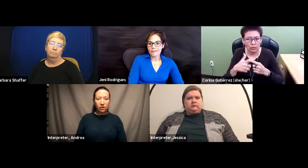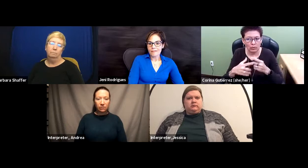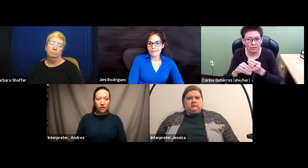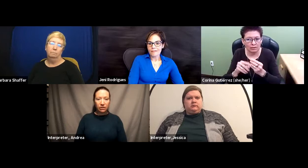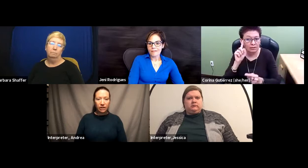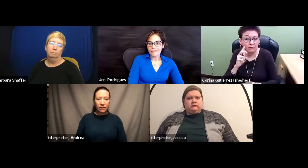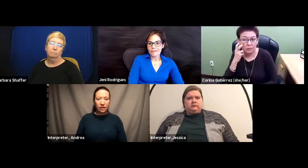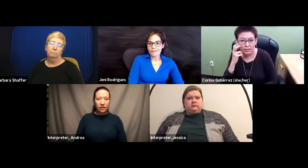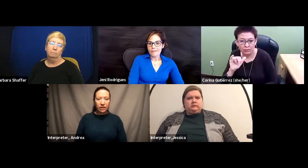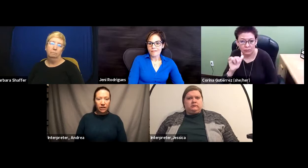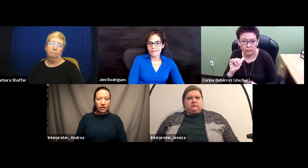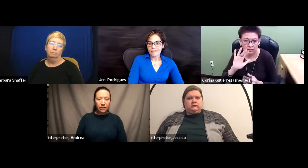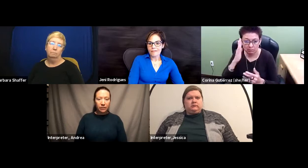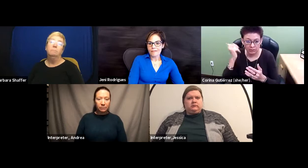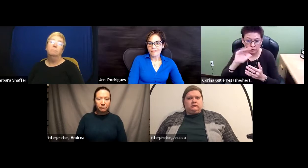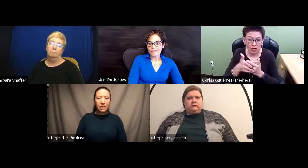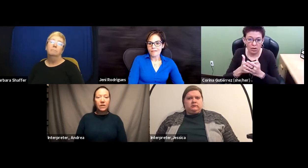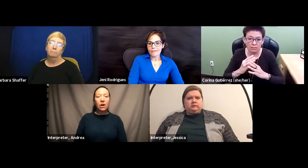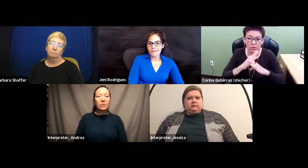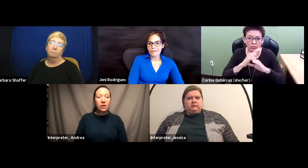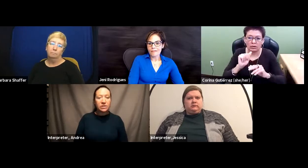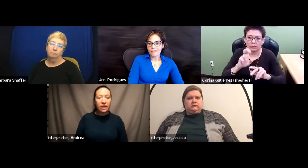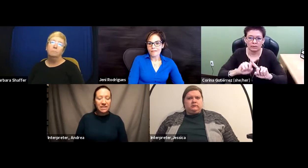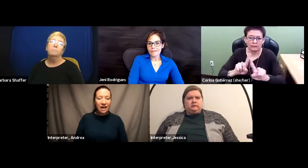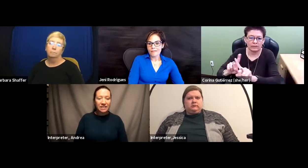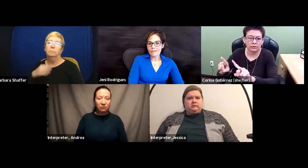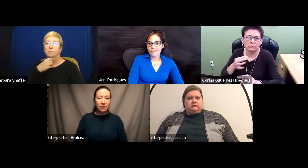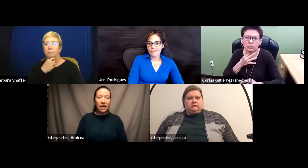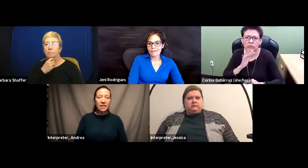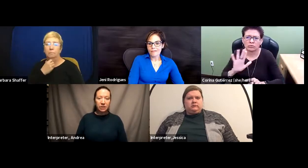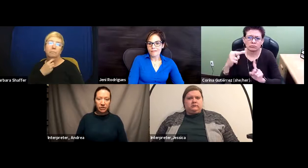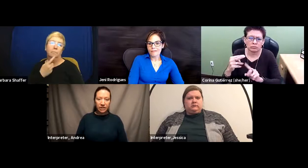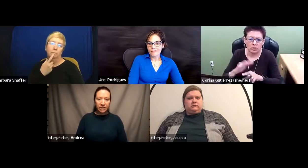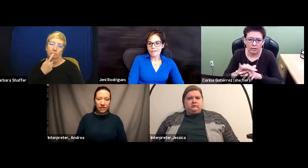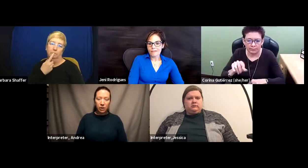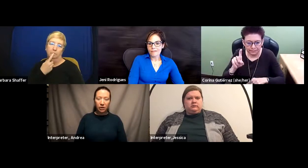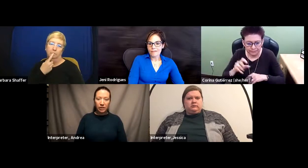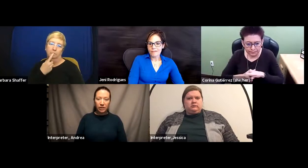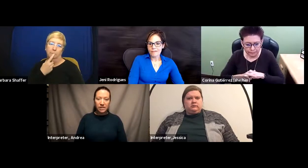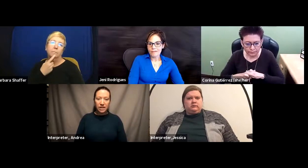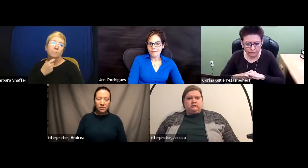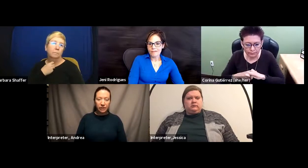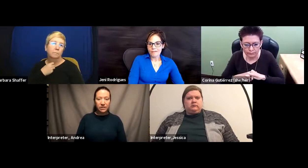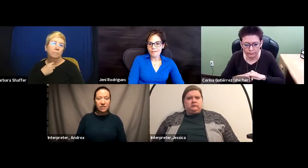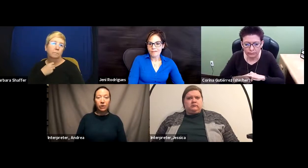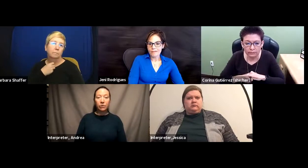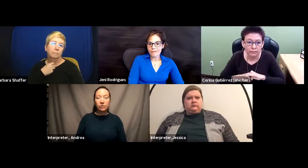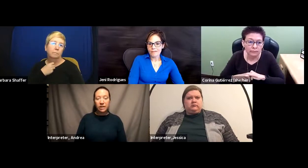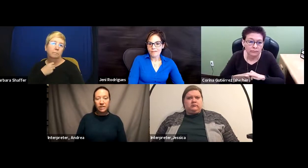hard of hearing. And I would also like to add the deaf-blind community as well because they experience their own unique